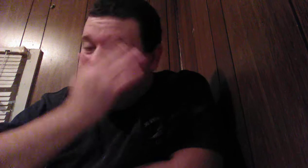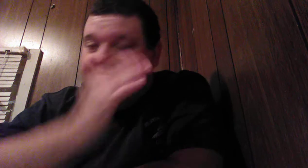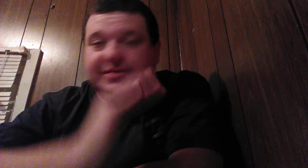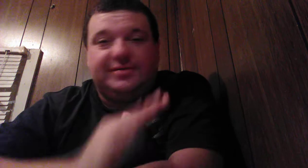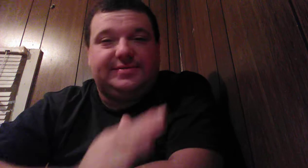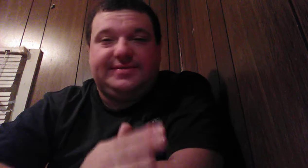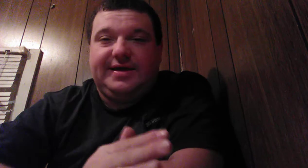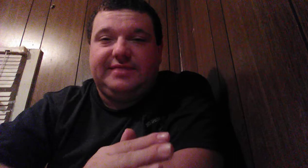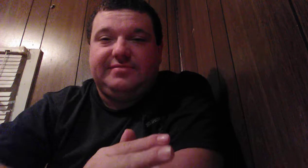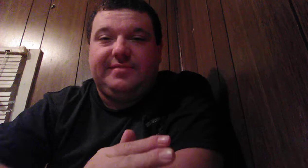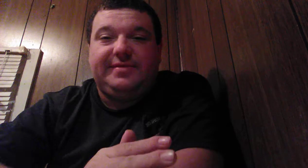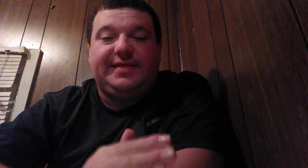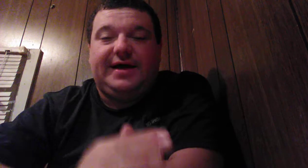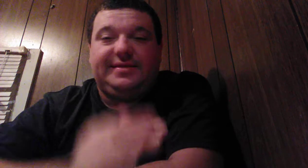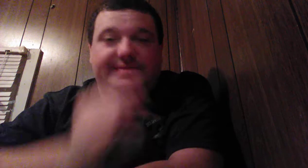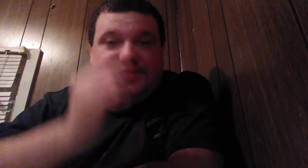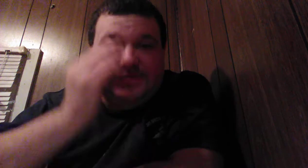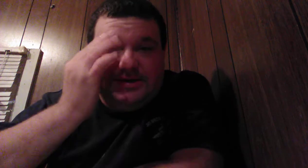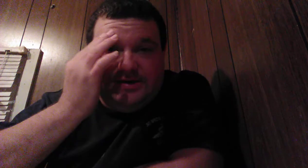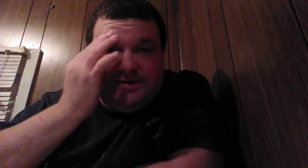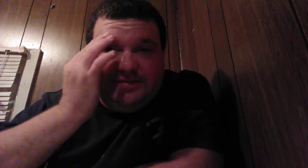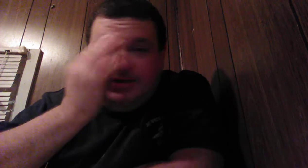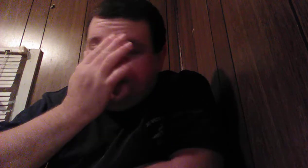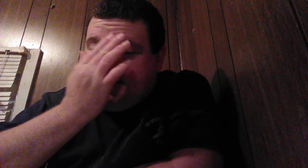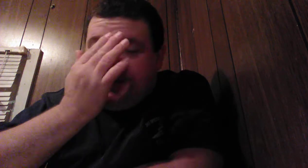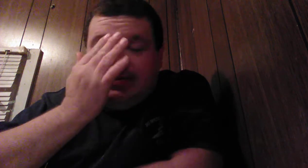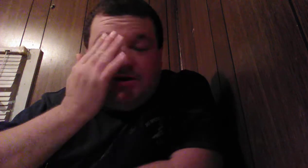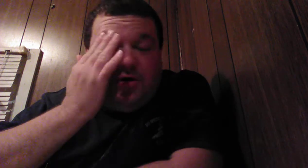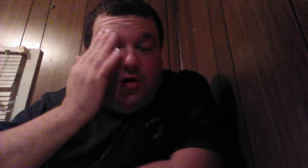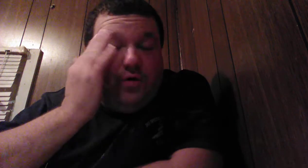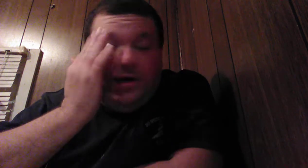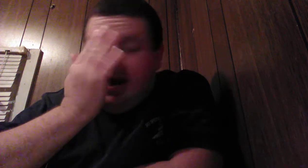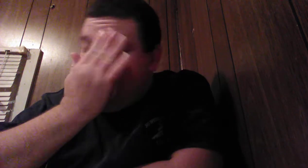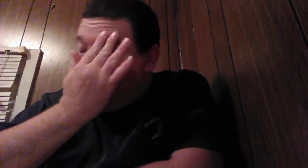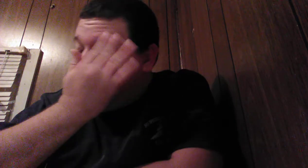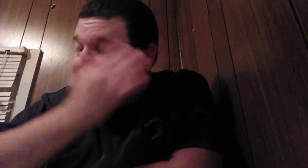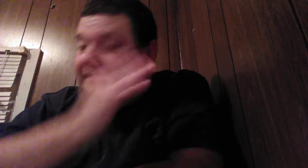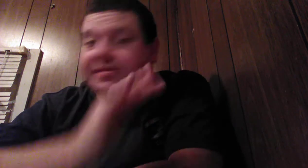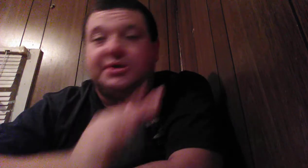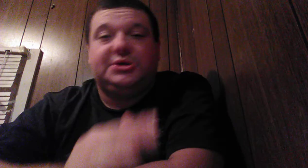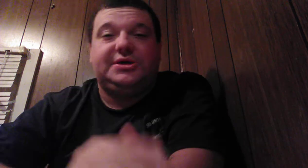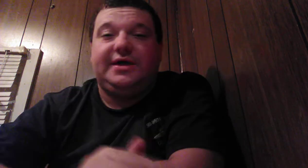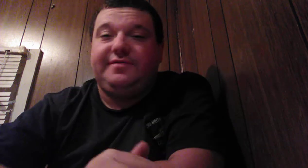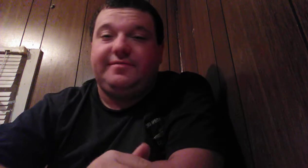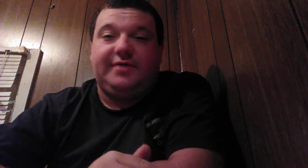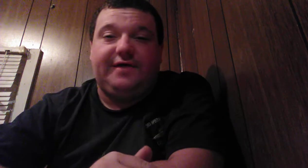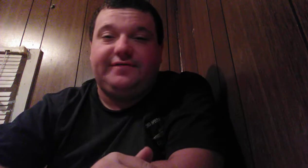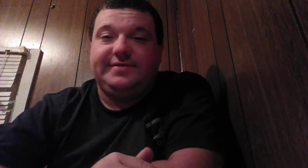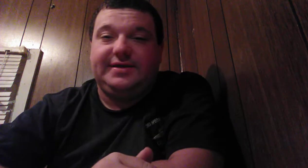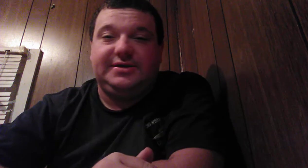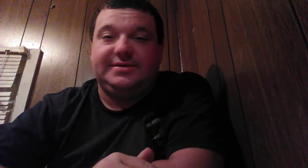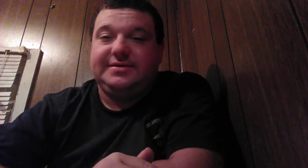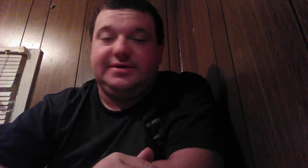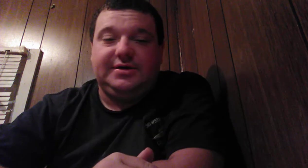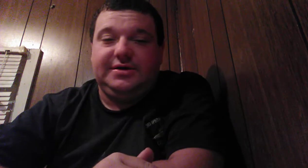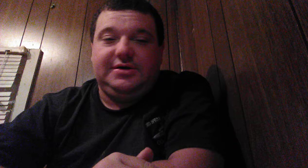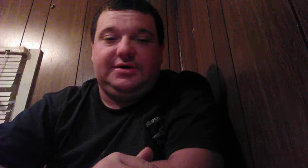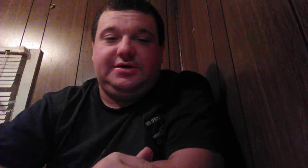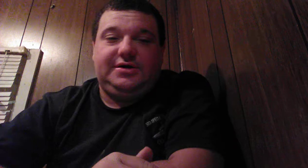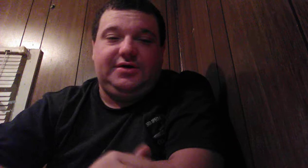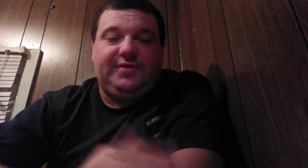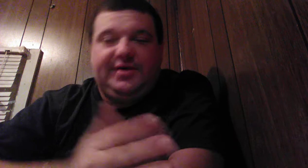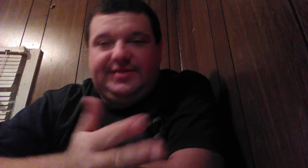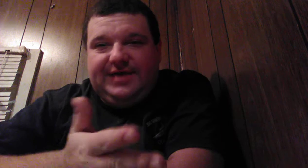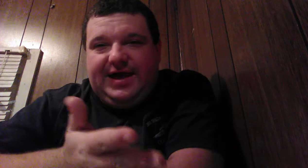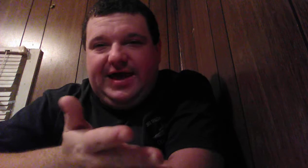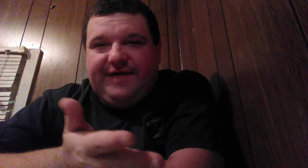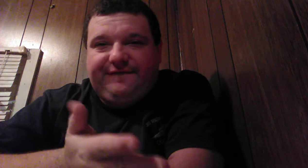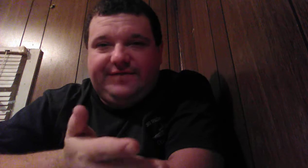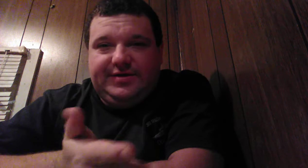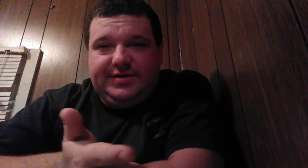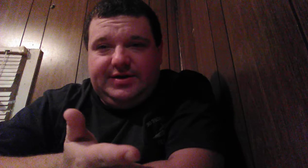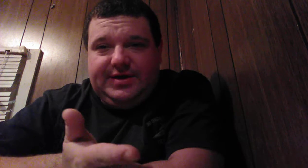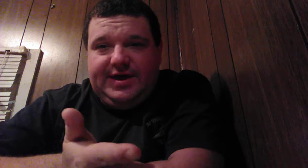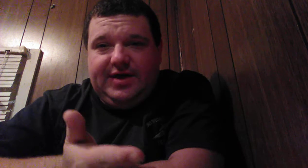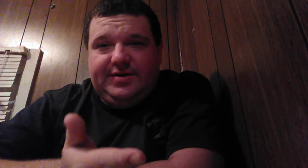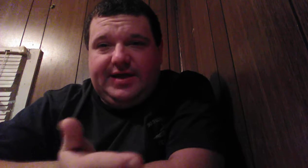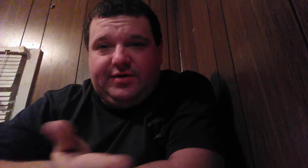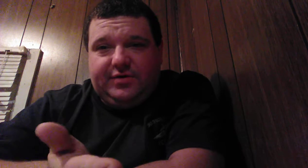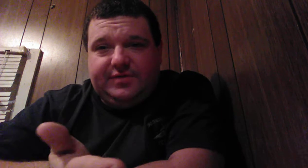just couldn't stand them I mean not just this like the whole eyebrows I used to shave them off because I just oh wait see I have hair that grows